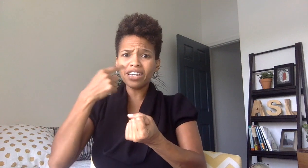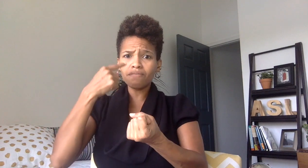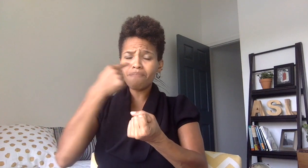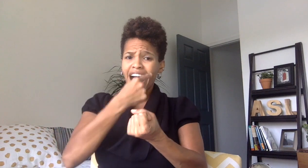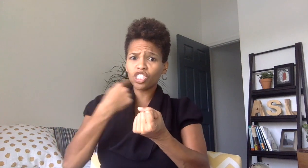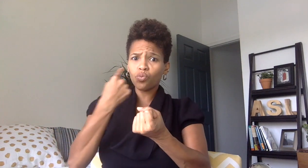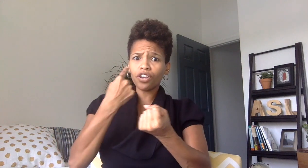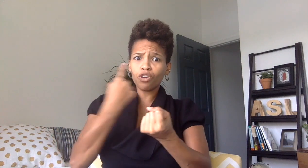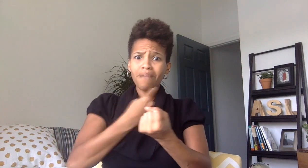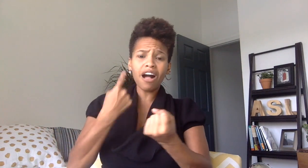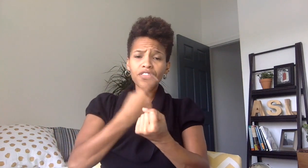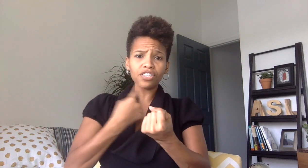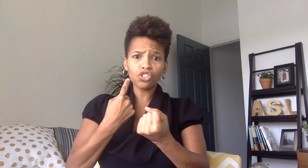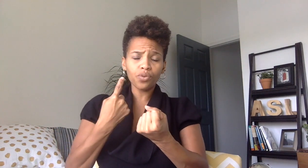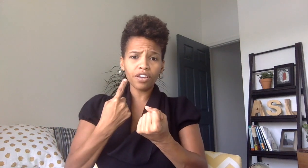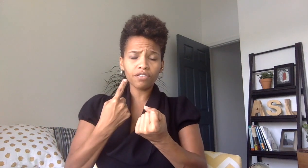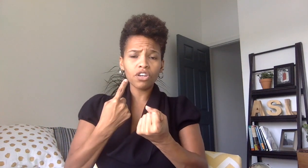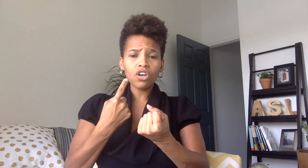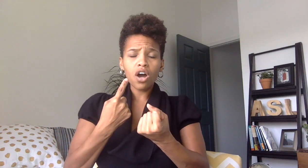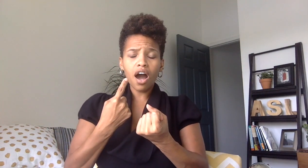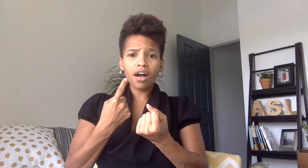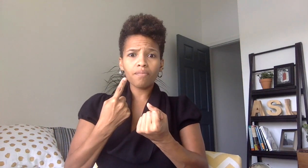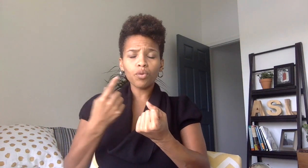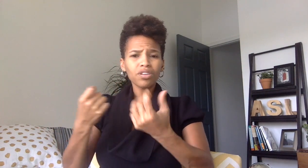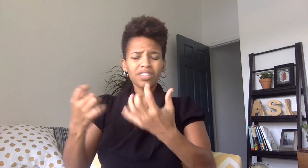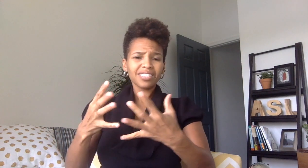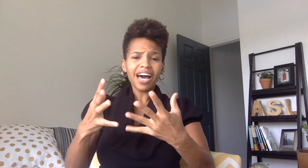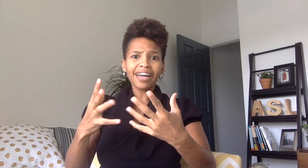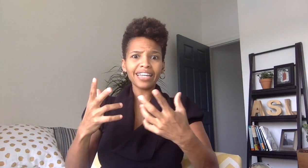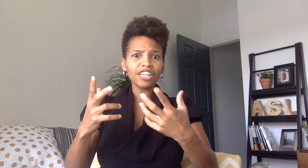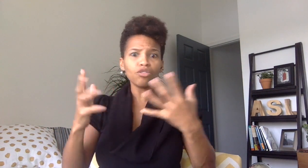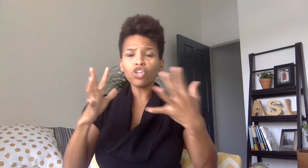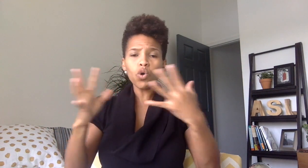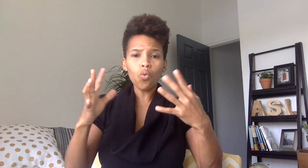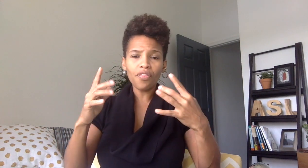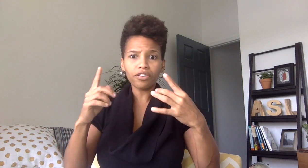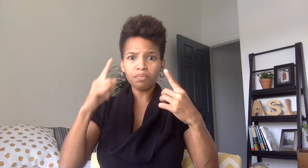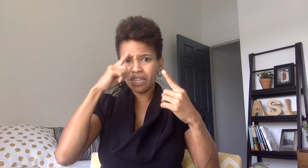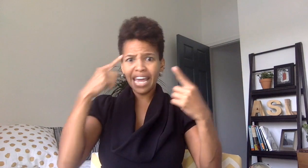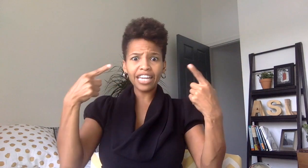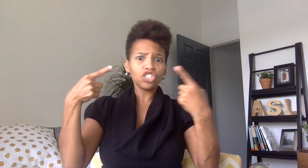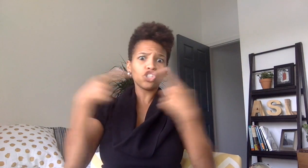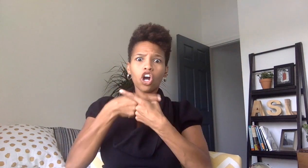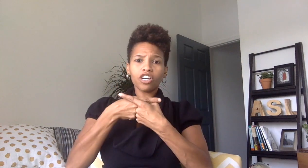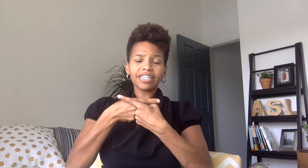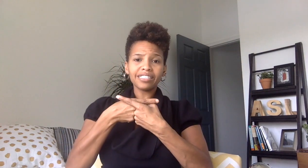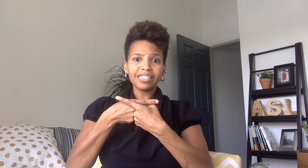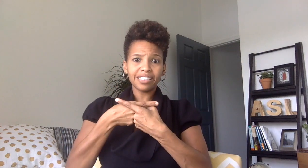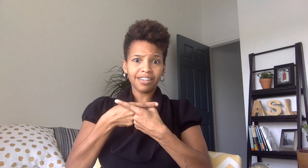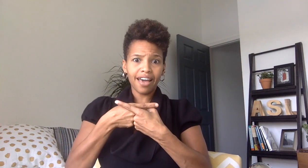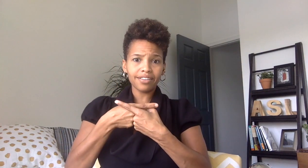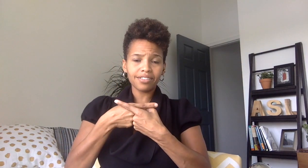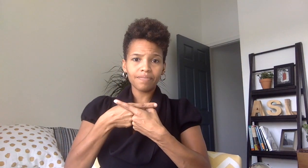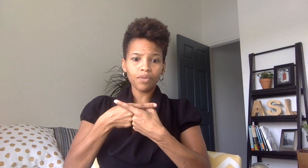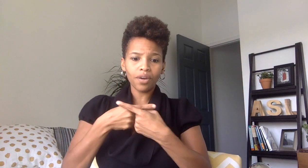to match what your mouth is doing um with the sign and you don't want there to be a jarring disconnect okay